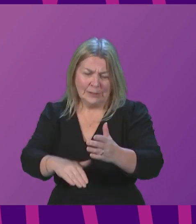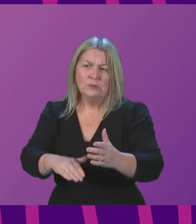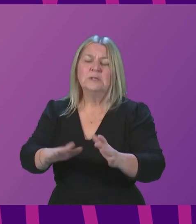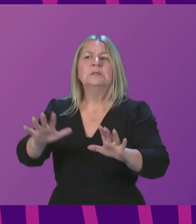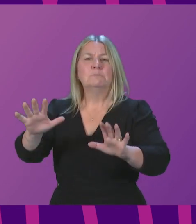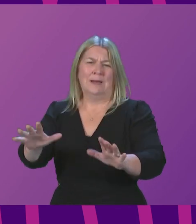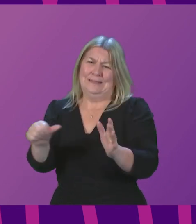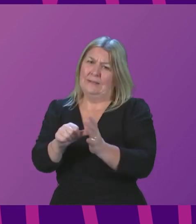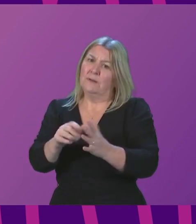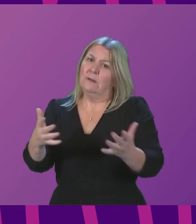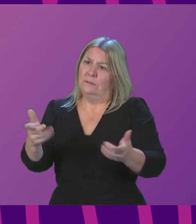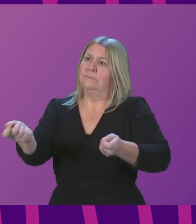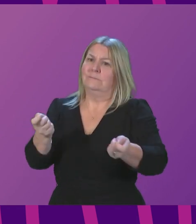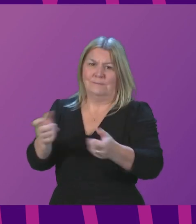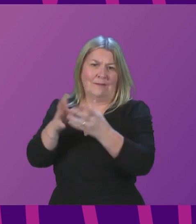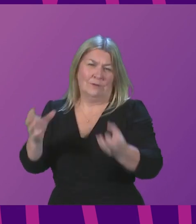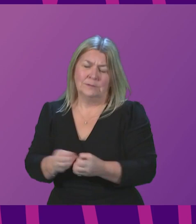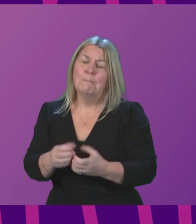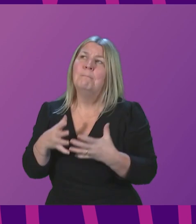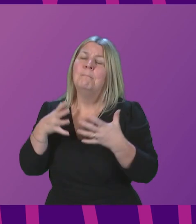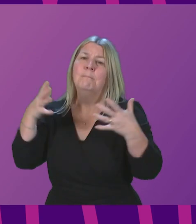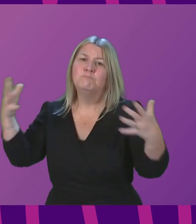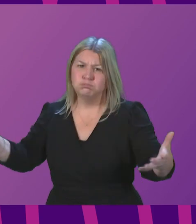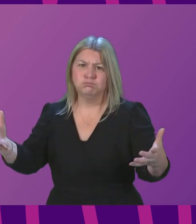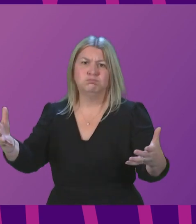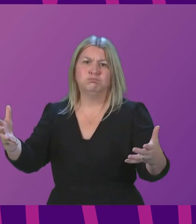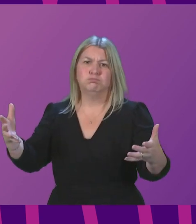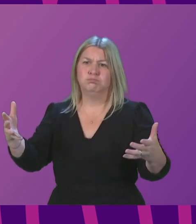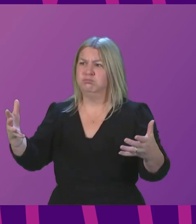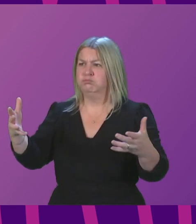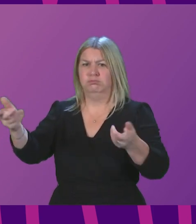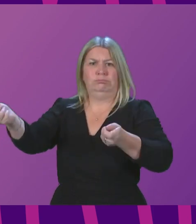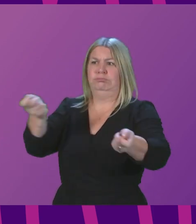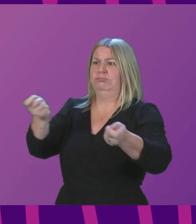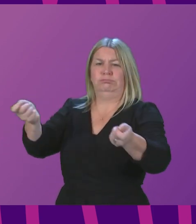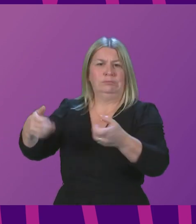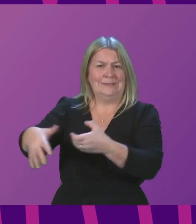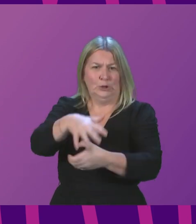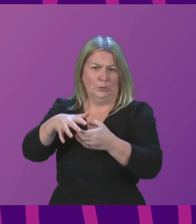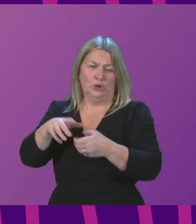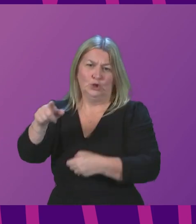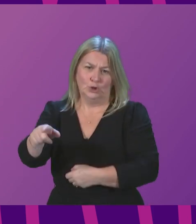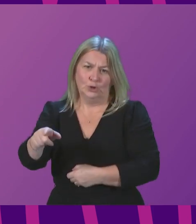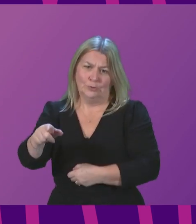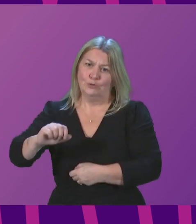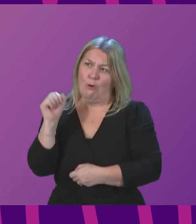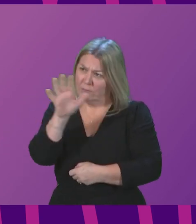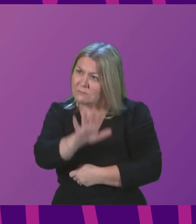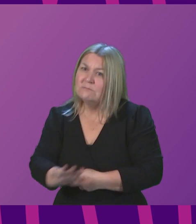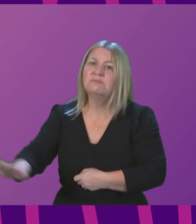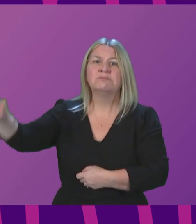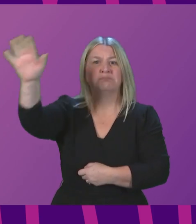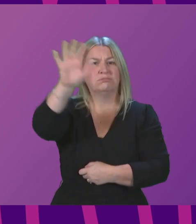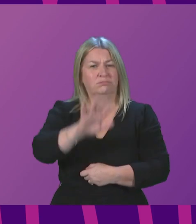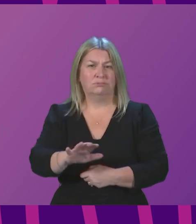programme is a massive logistical effort that has been delivered in an excellent way by staff across the country and we will continue to